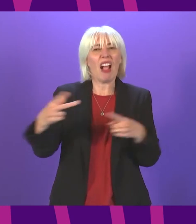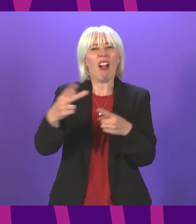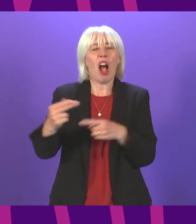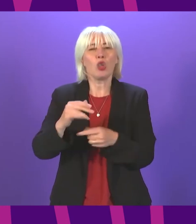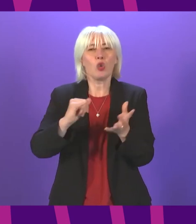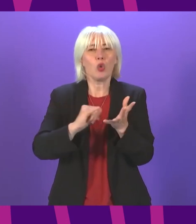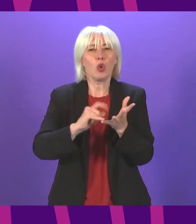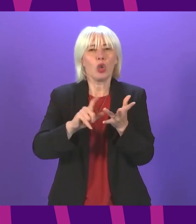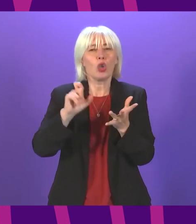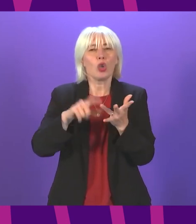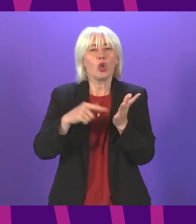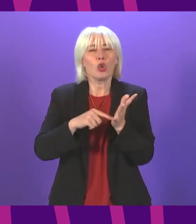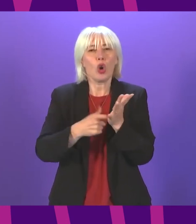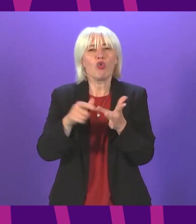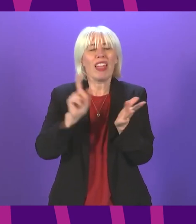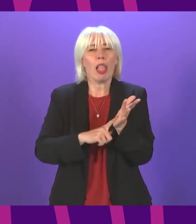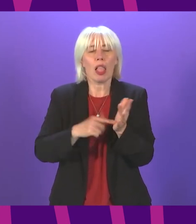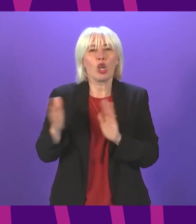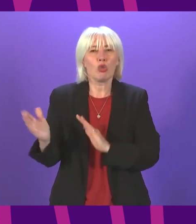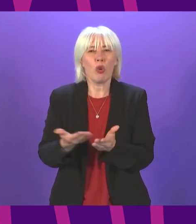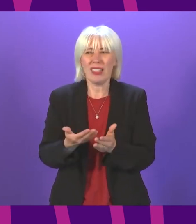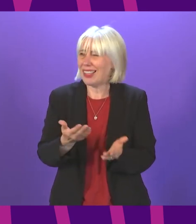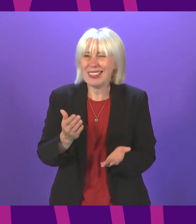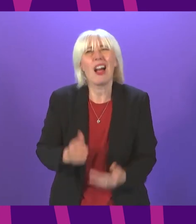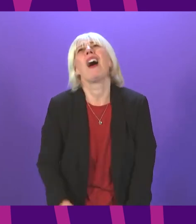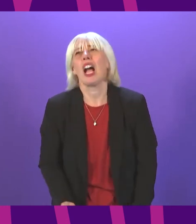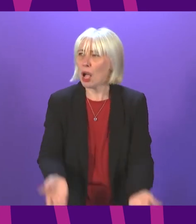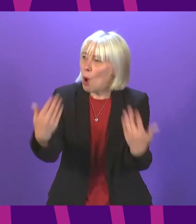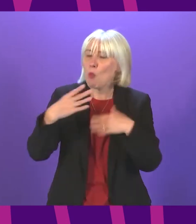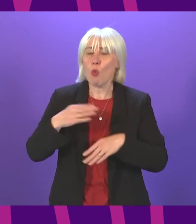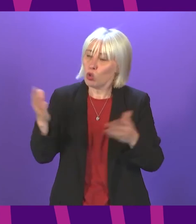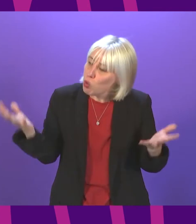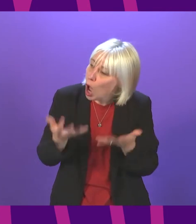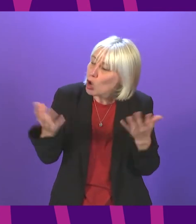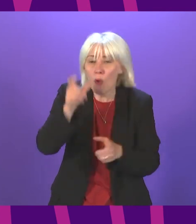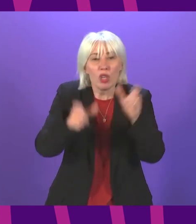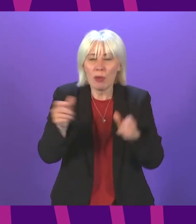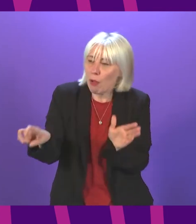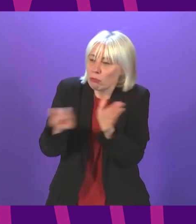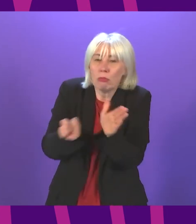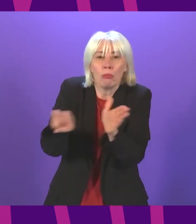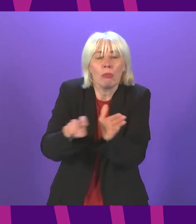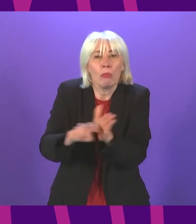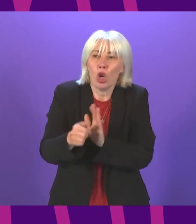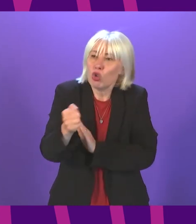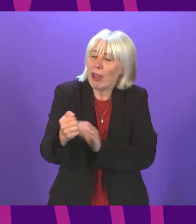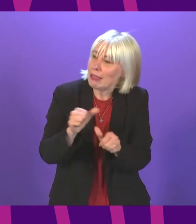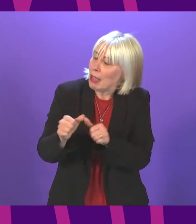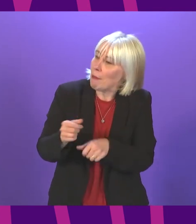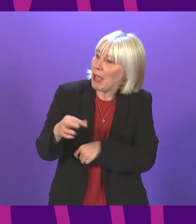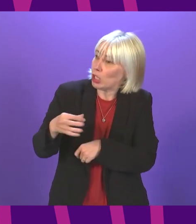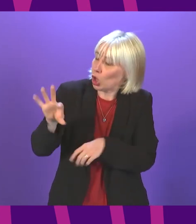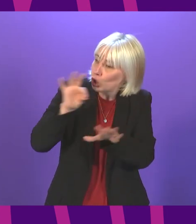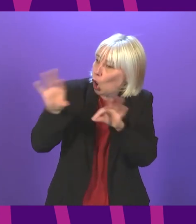at a point when we want people to get into using trains to have a better choice so they don't have to use their